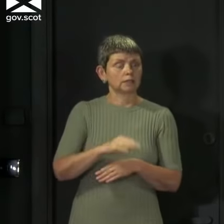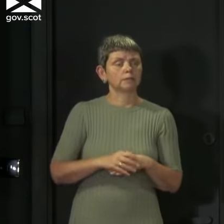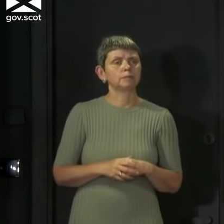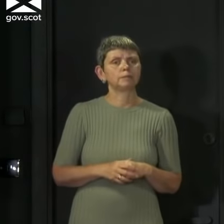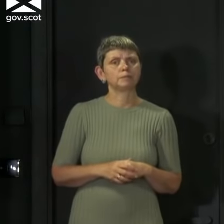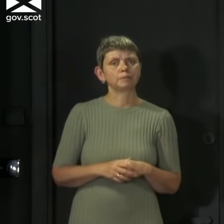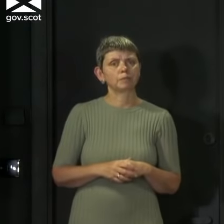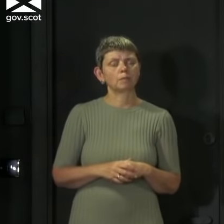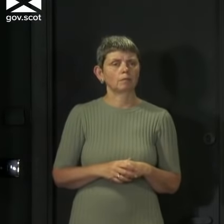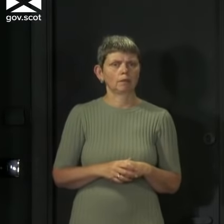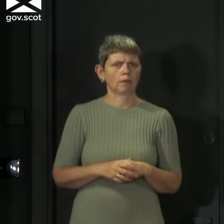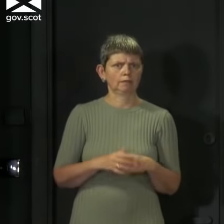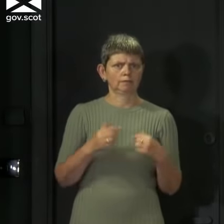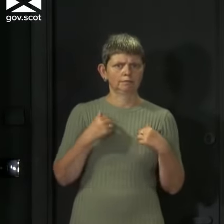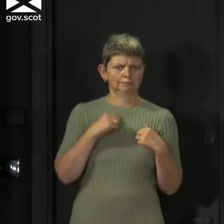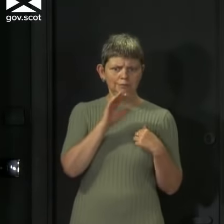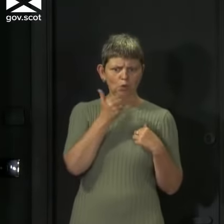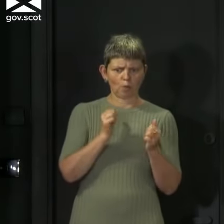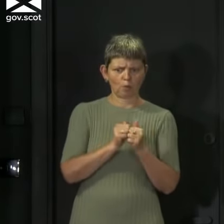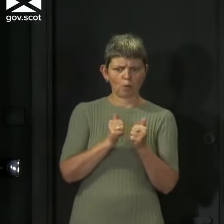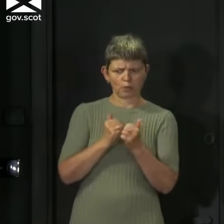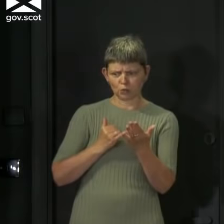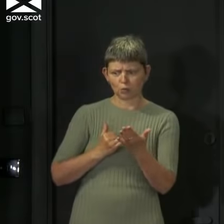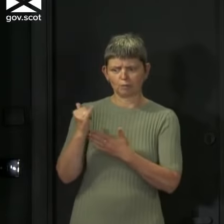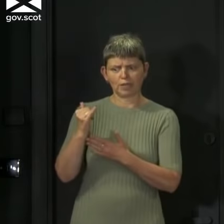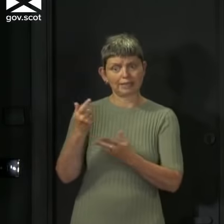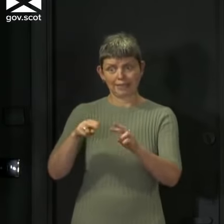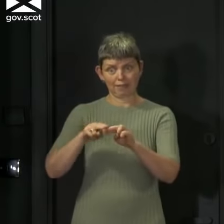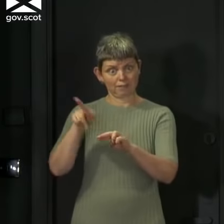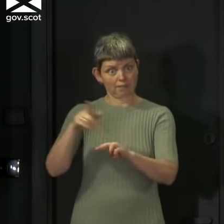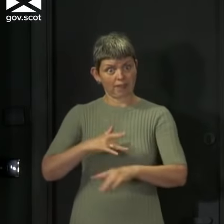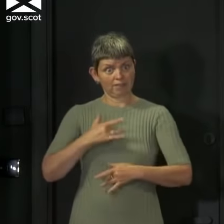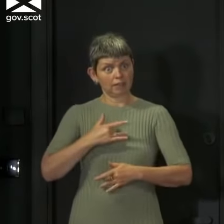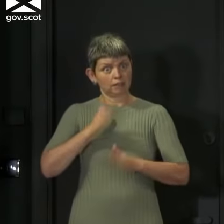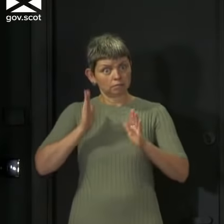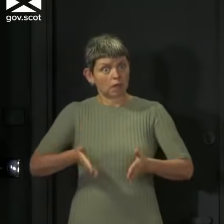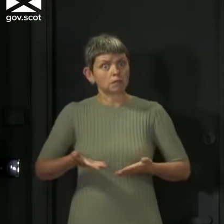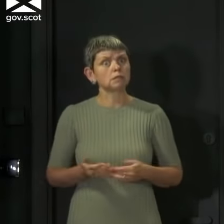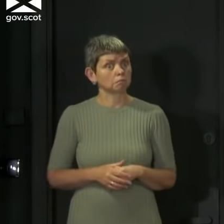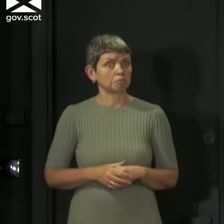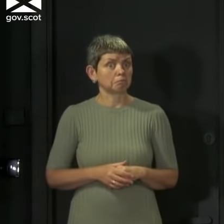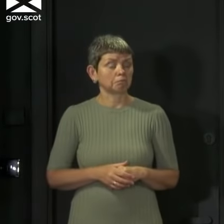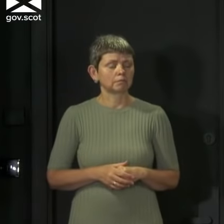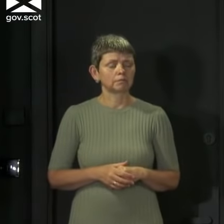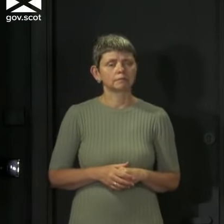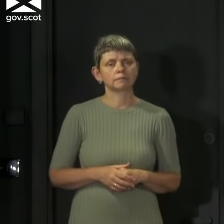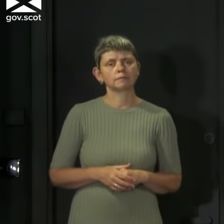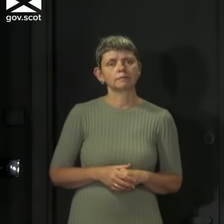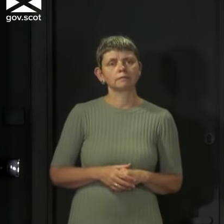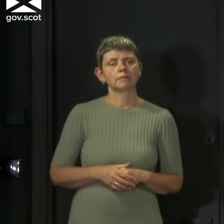me to have any objection to something that they thought was necessary. Tom Martin from the Daily Express.